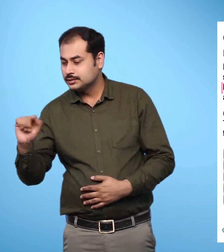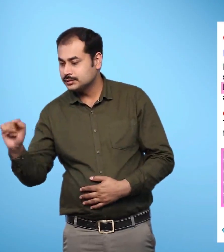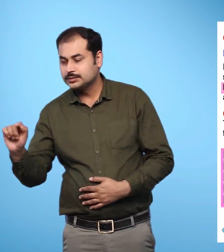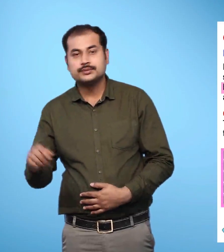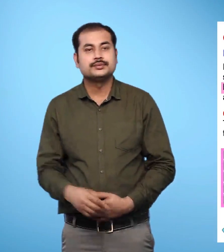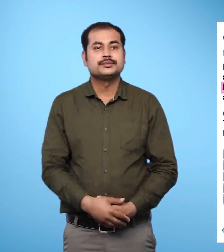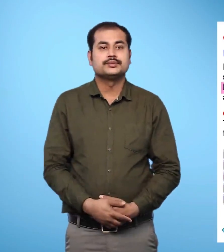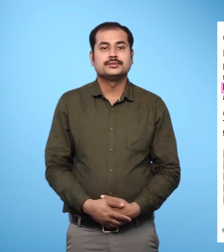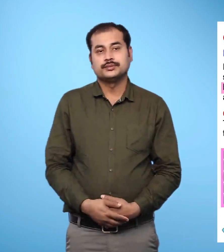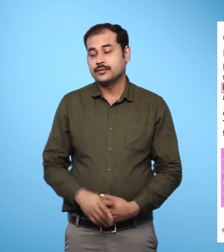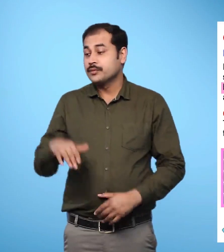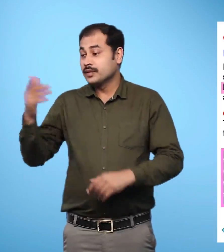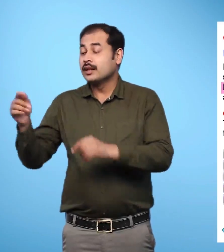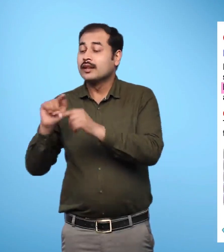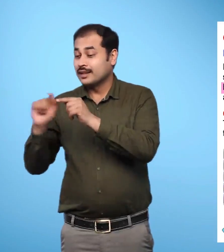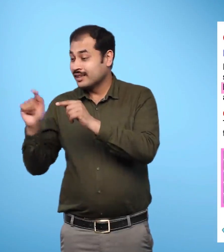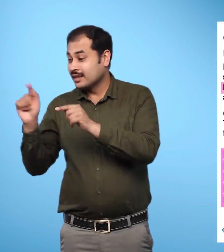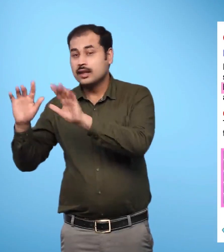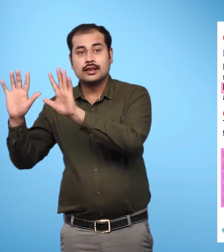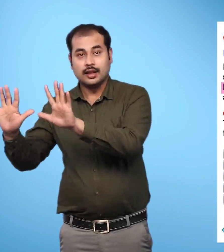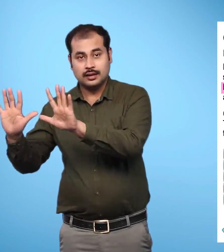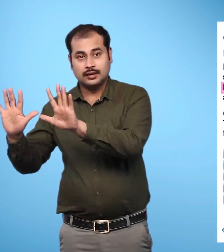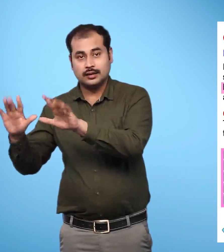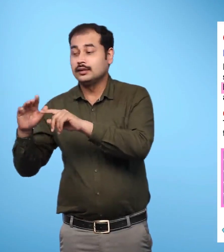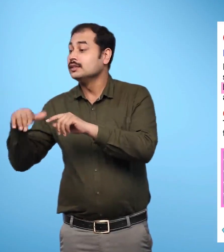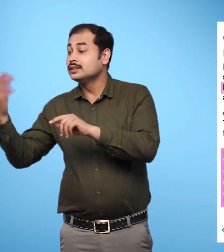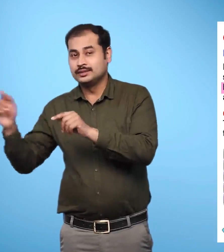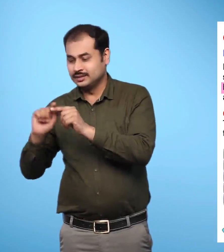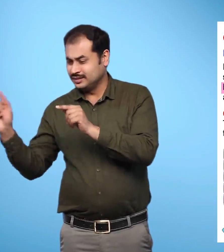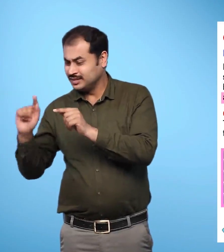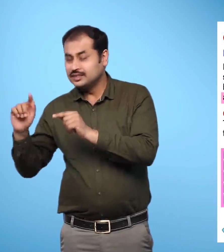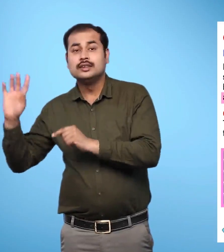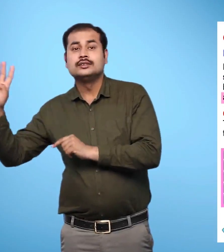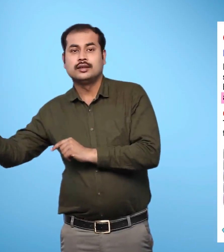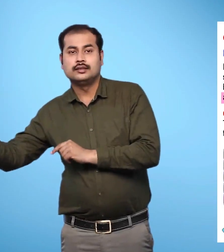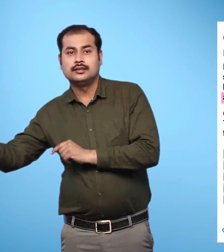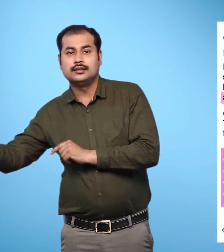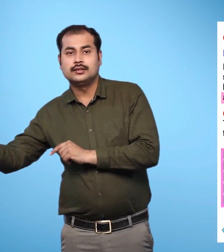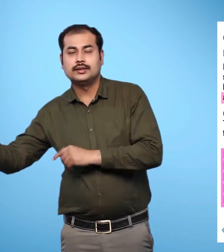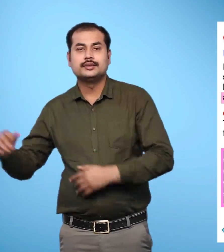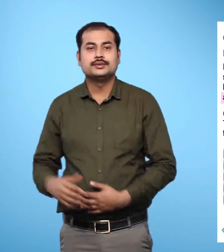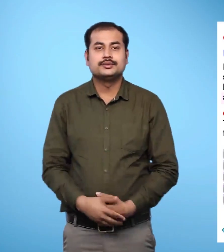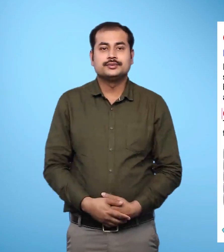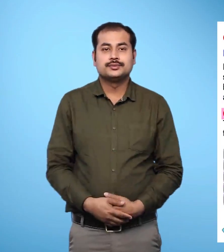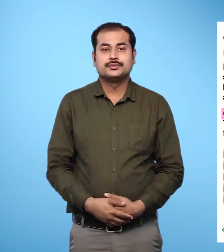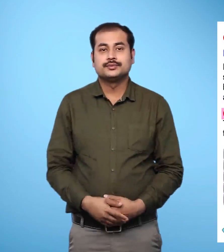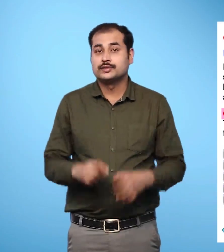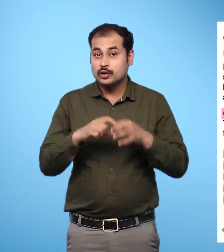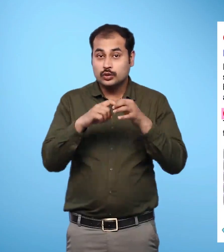bundle of 10 matchsticks and 4 matchsticks are shown together. Question 5